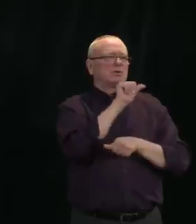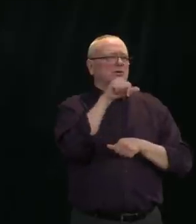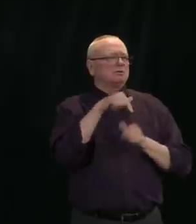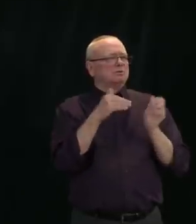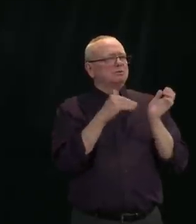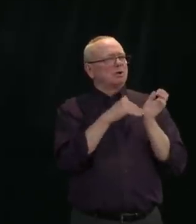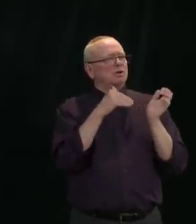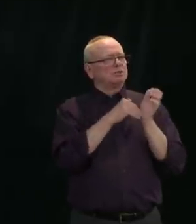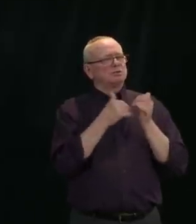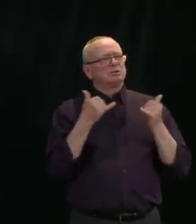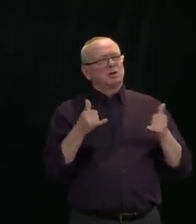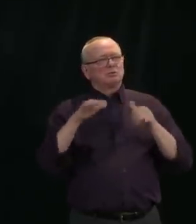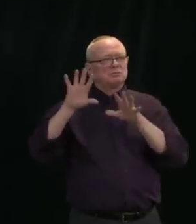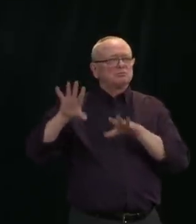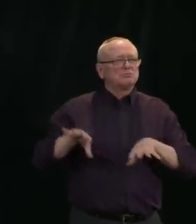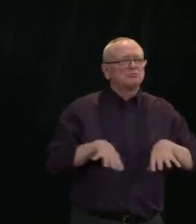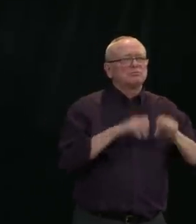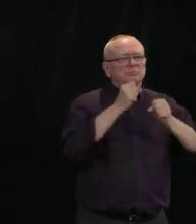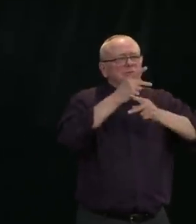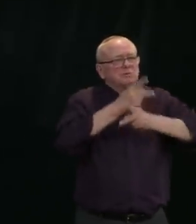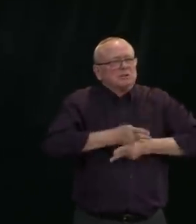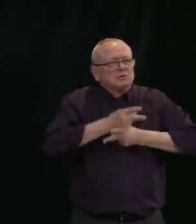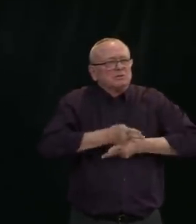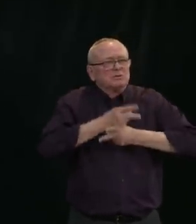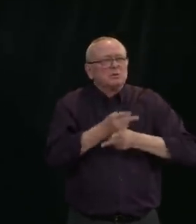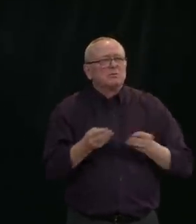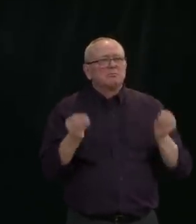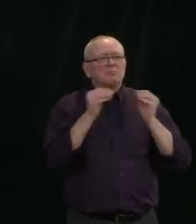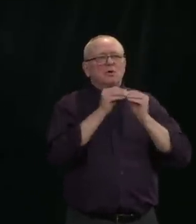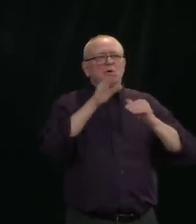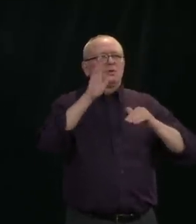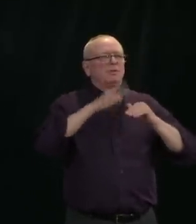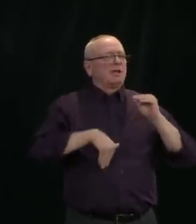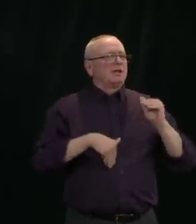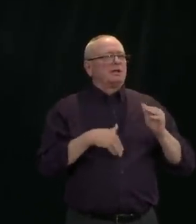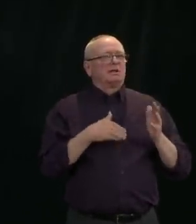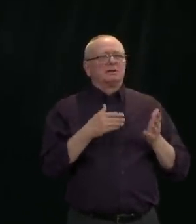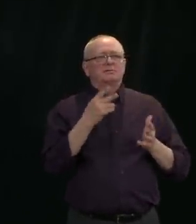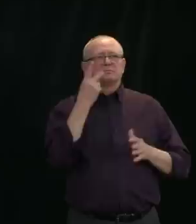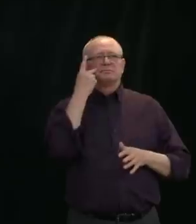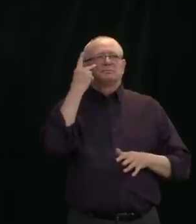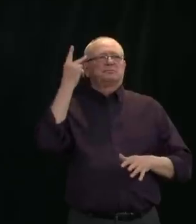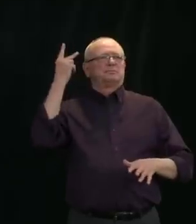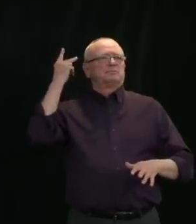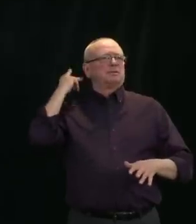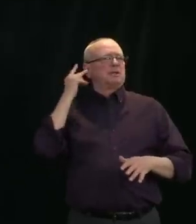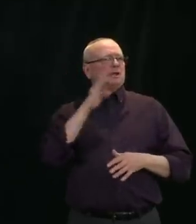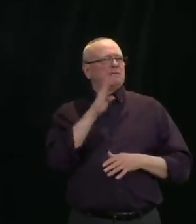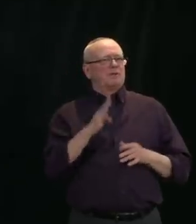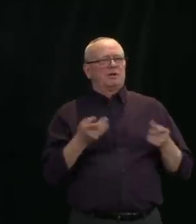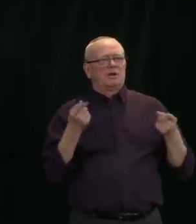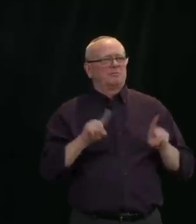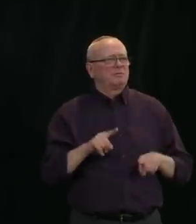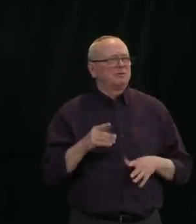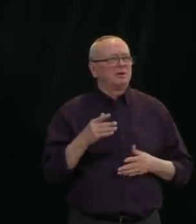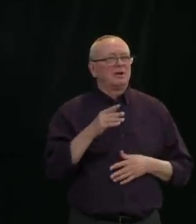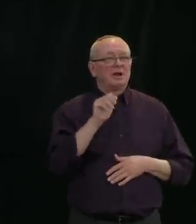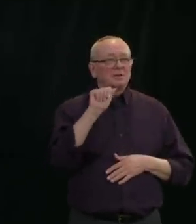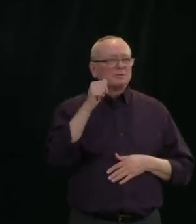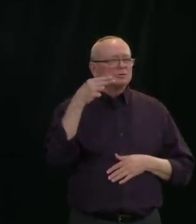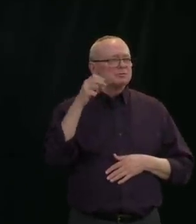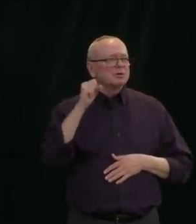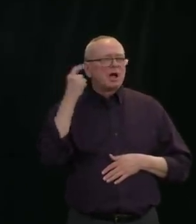And let me just say that Alberta Health Services will always ensure that support is there, that